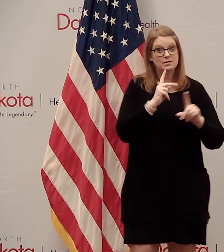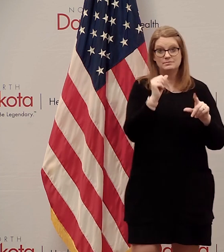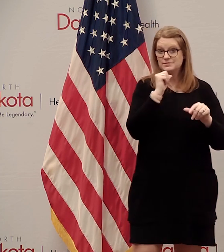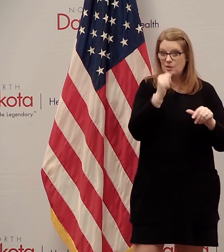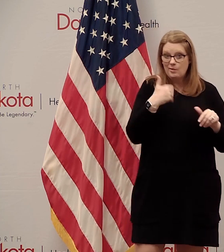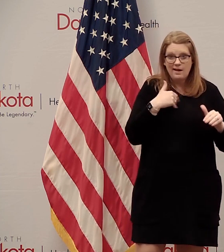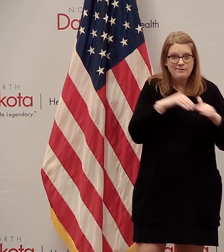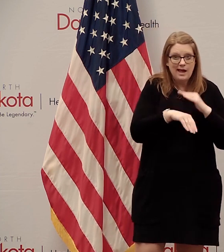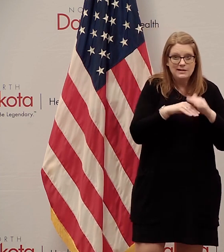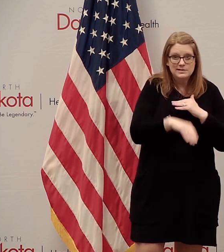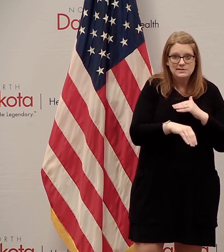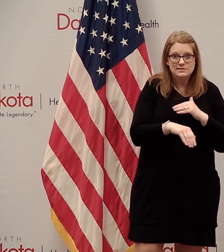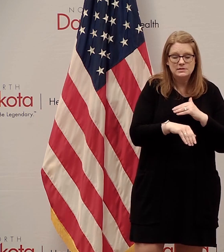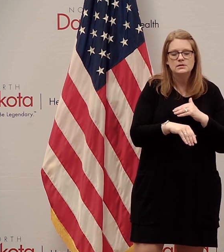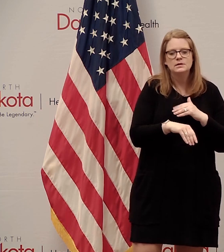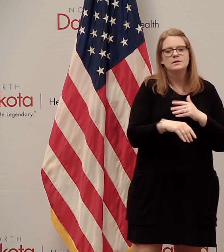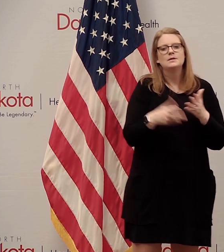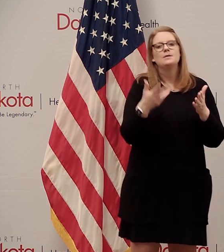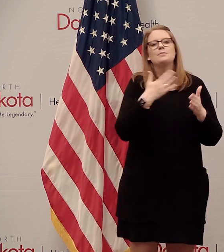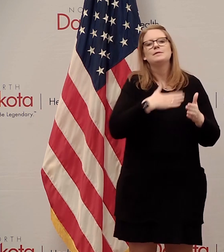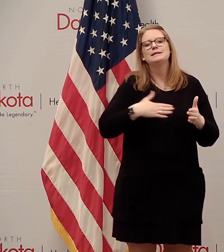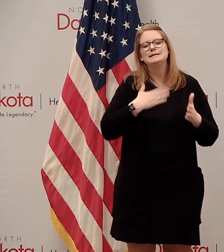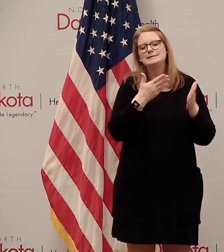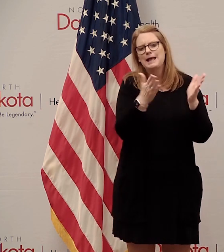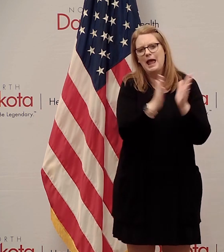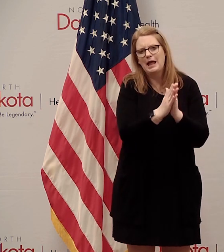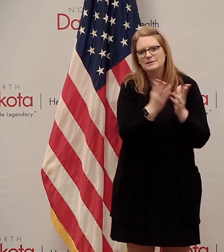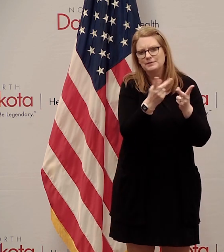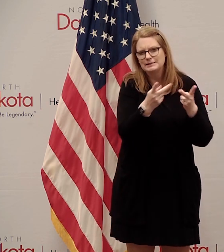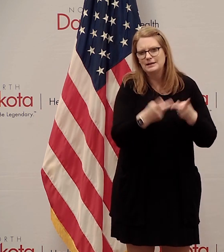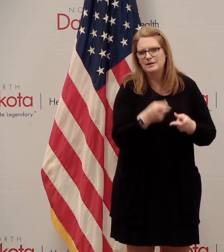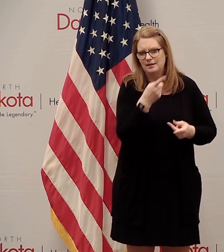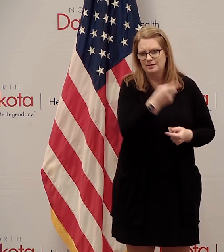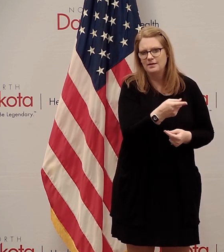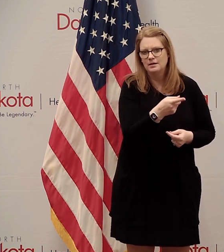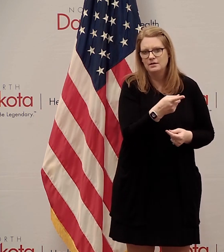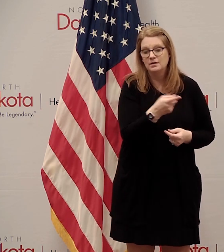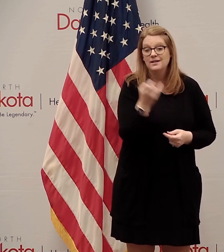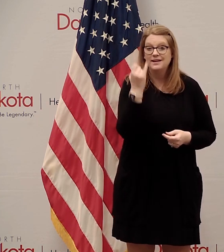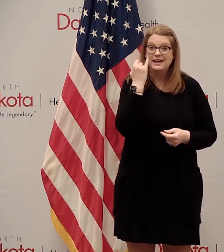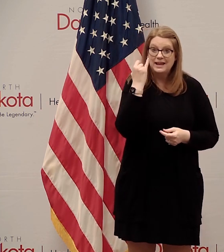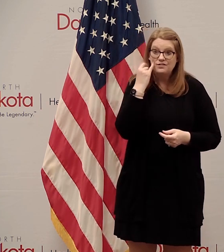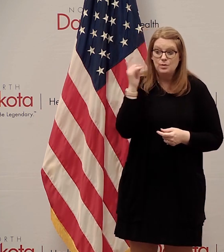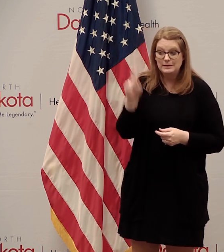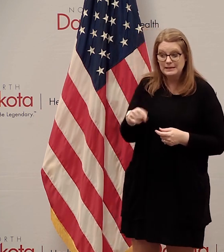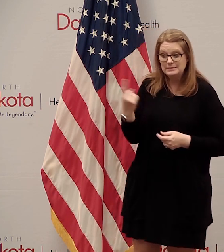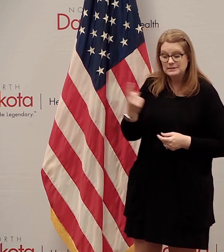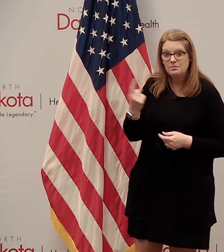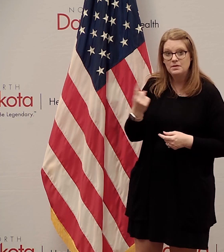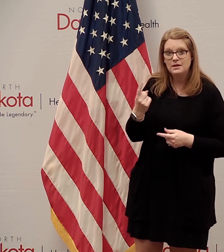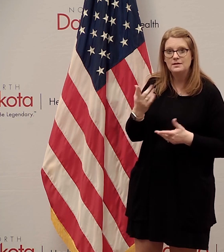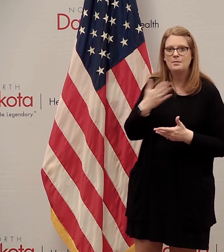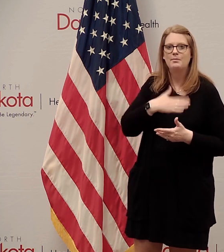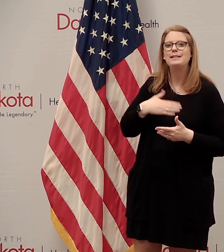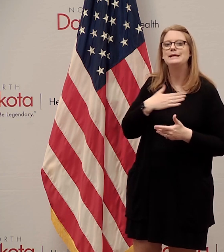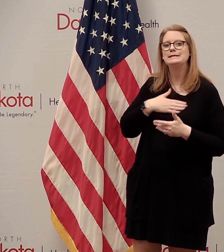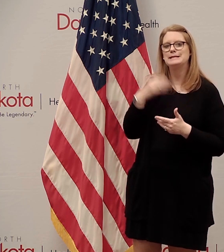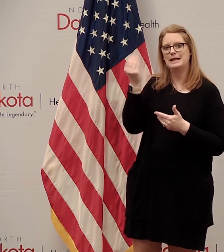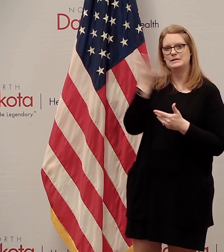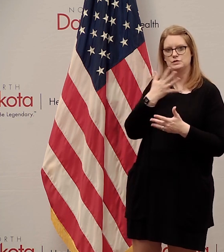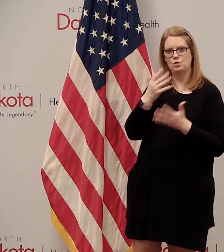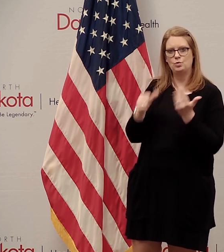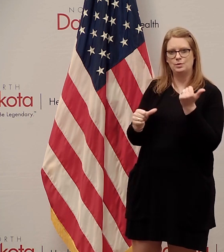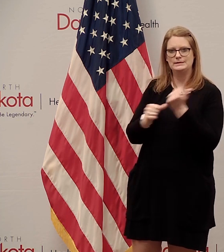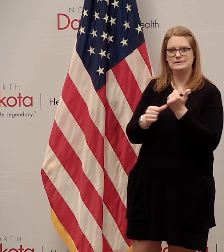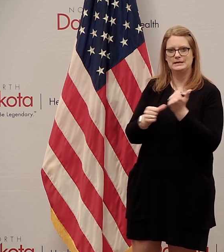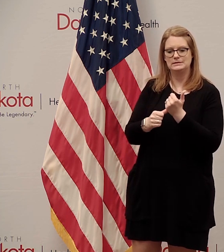loved ones, please work with that facility that they're in, and if you aren't getting what you need, please let us know, and we will assist with that. But the number